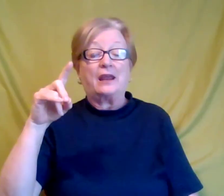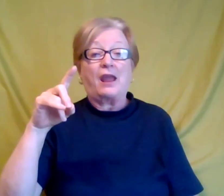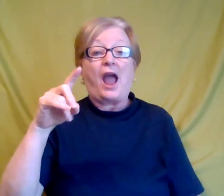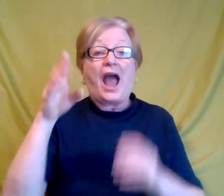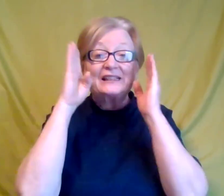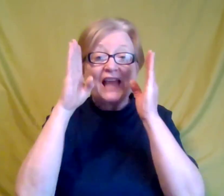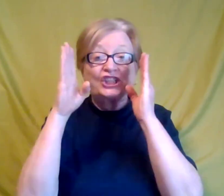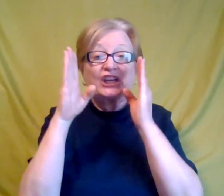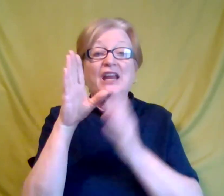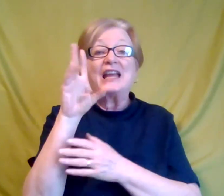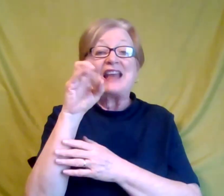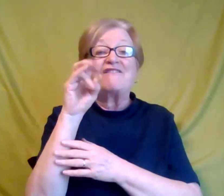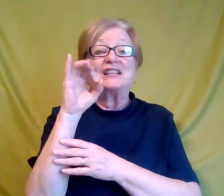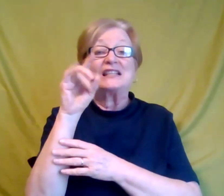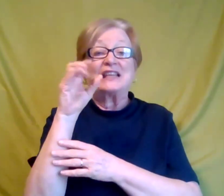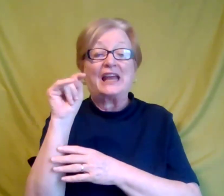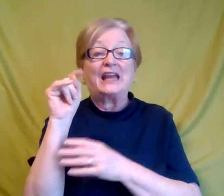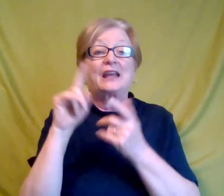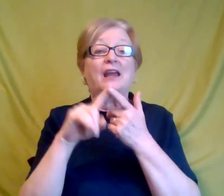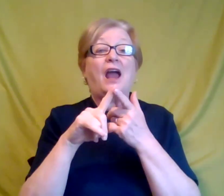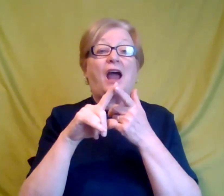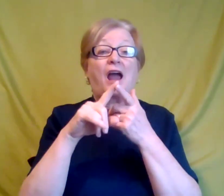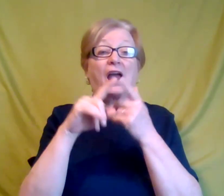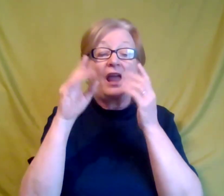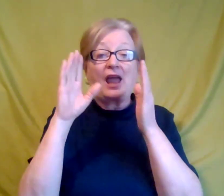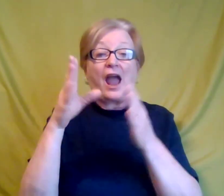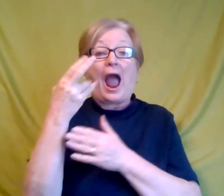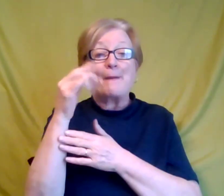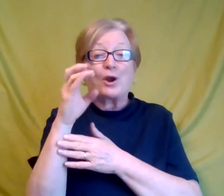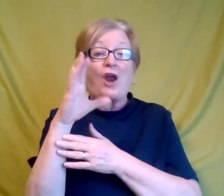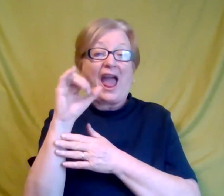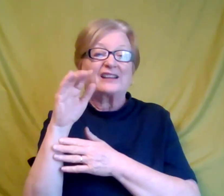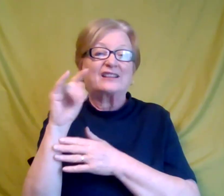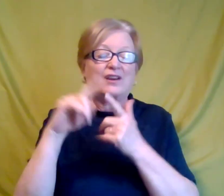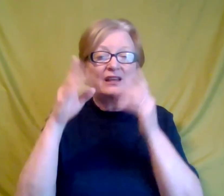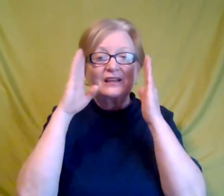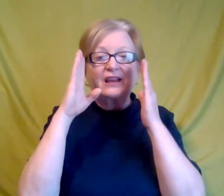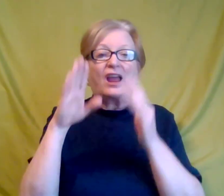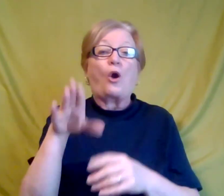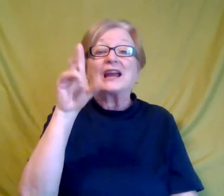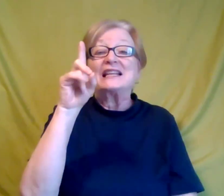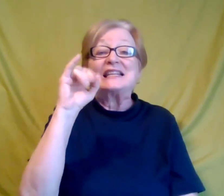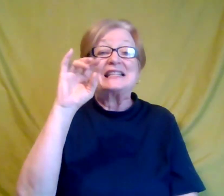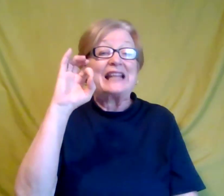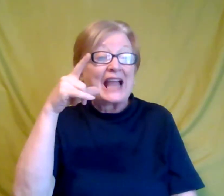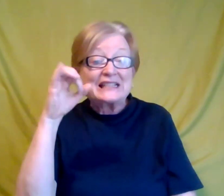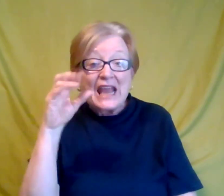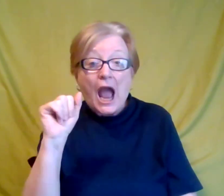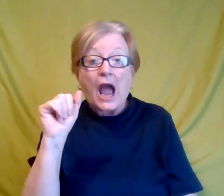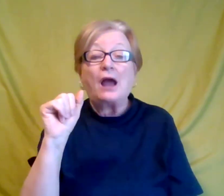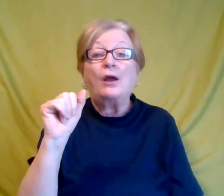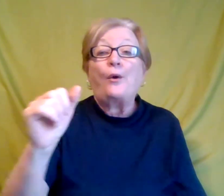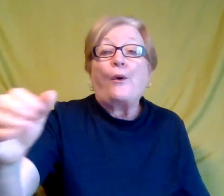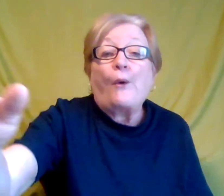attention deficit hyperactivity disorder, but we all know it as ADHD, uh, dyslexia, dyspraxia, um,